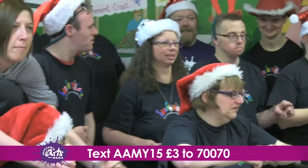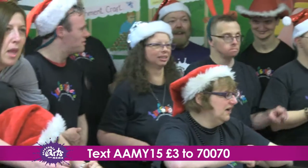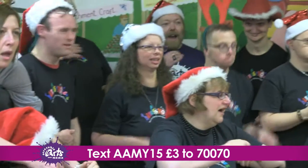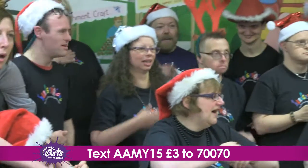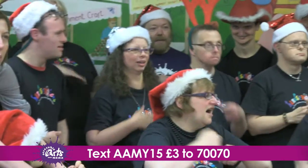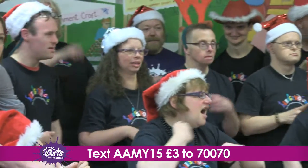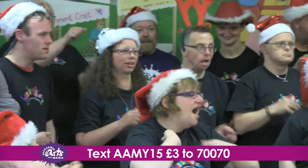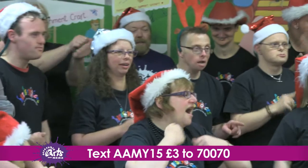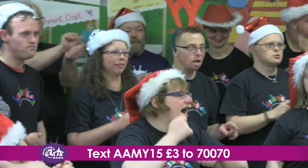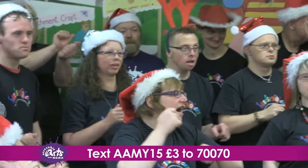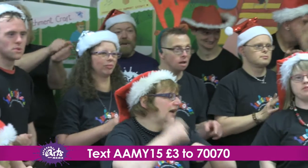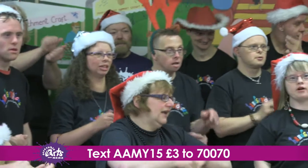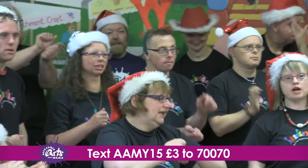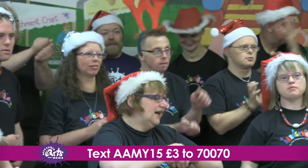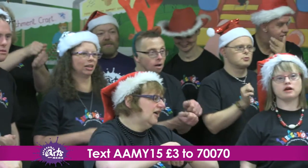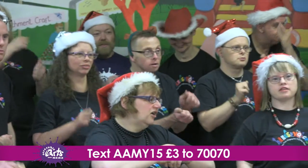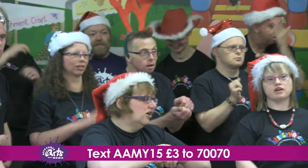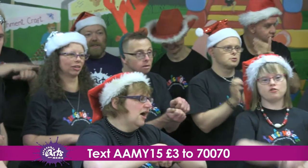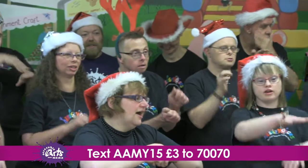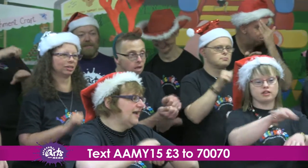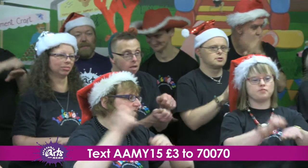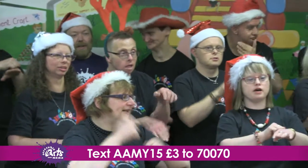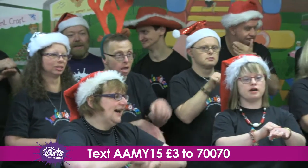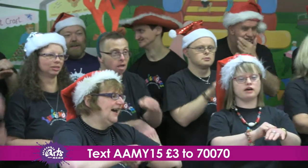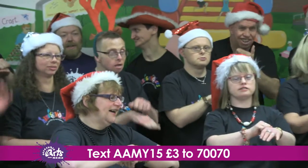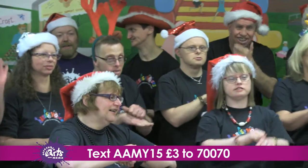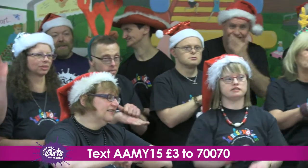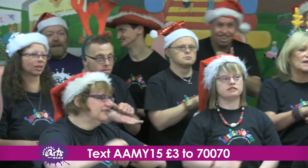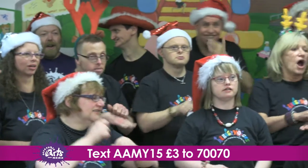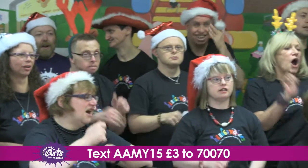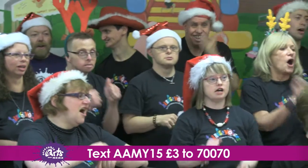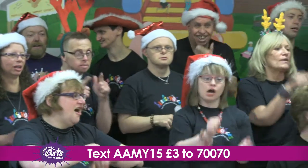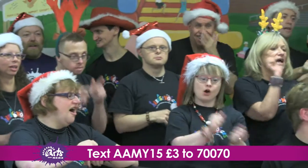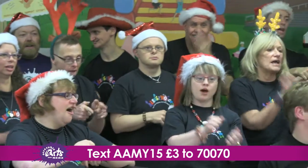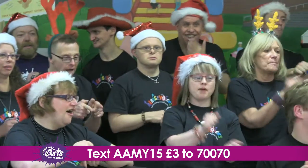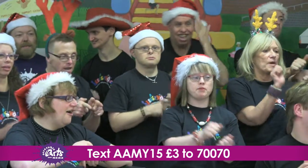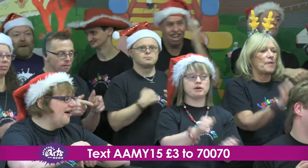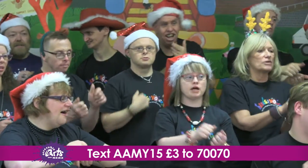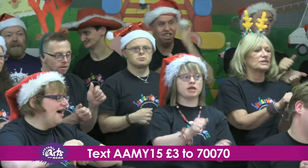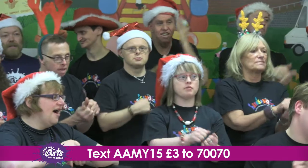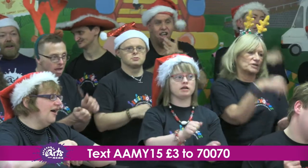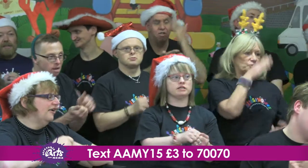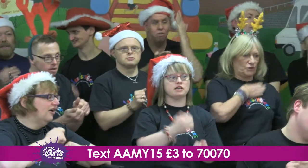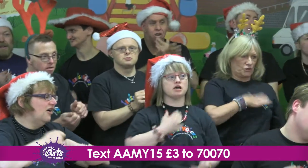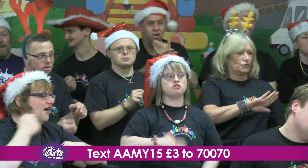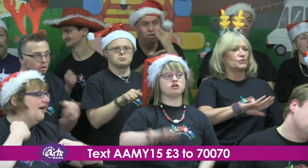I want a hippopotamus for Christmas. Only a hippopotamus will do.